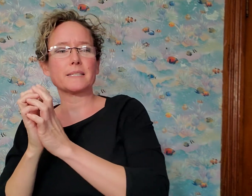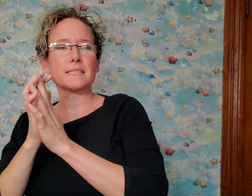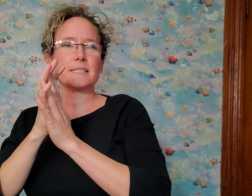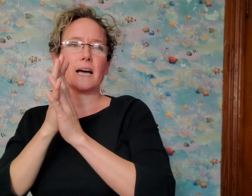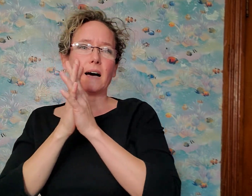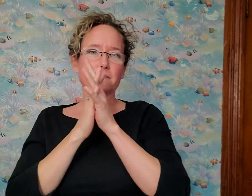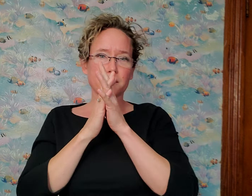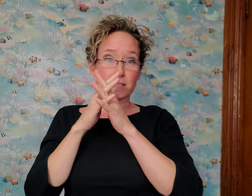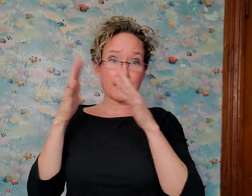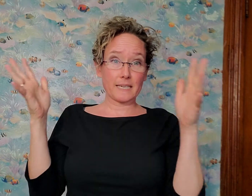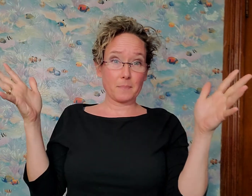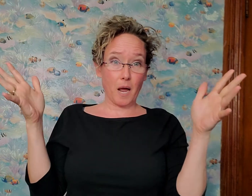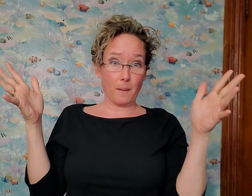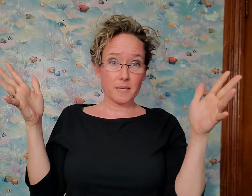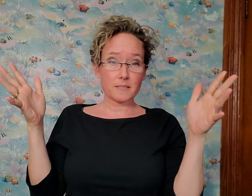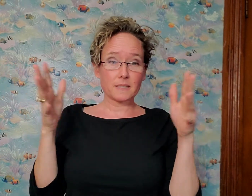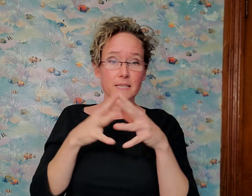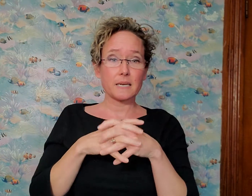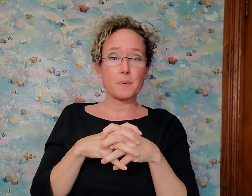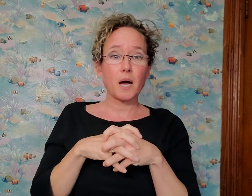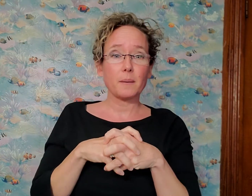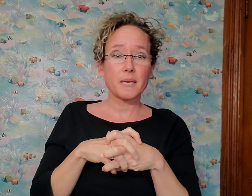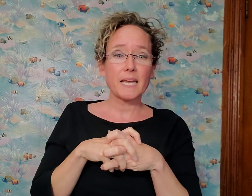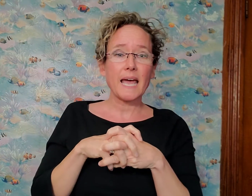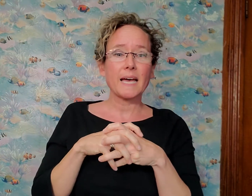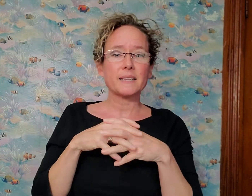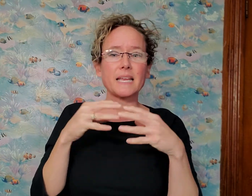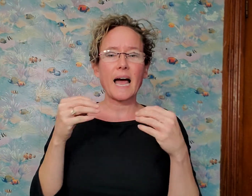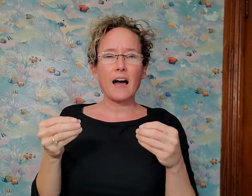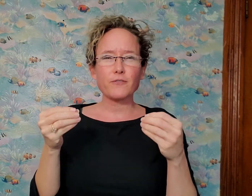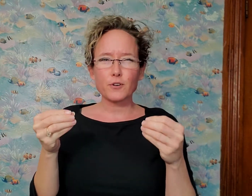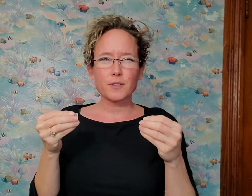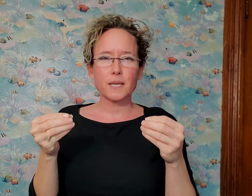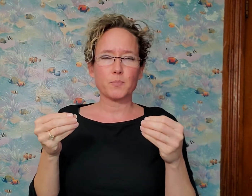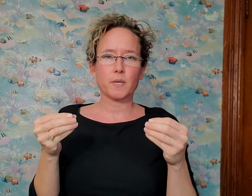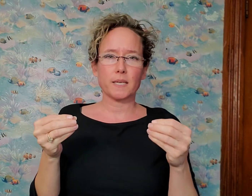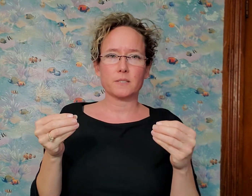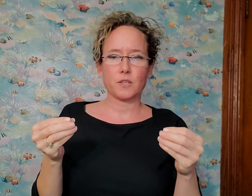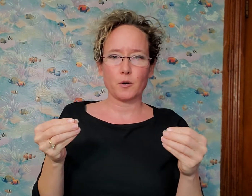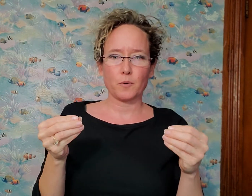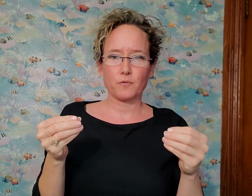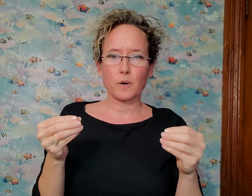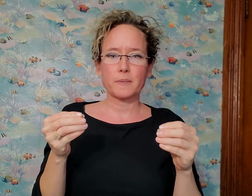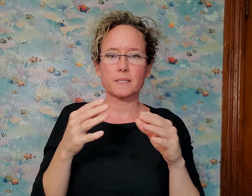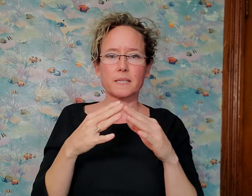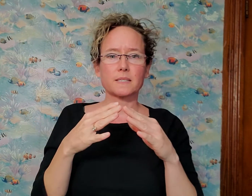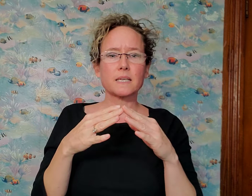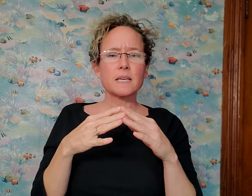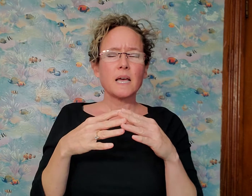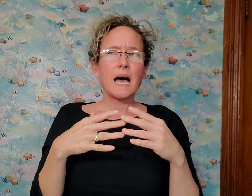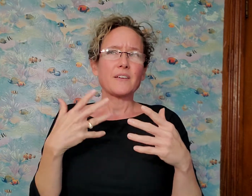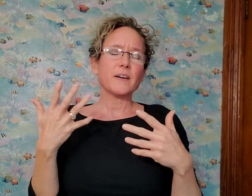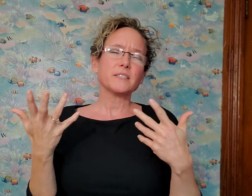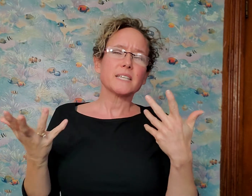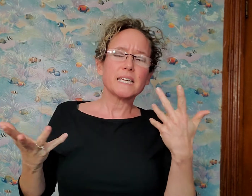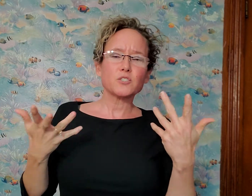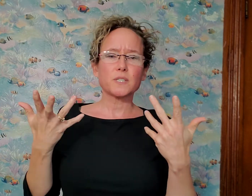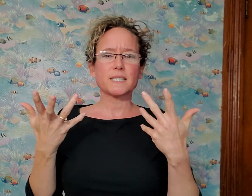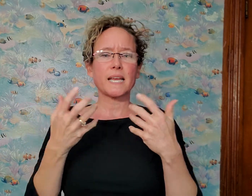stand-up comics, stand-up comedy, and the effort they put into their performances. I found it interesting